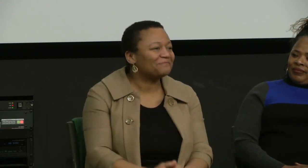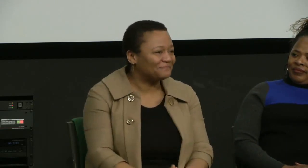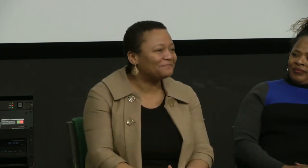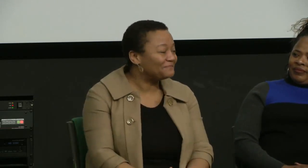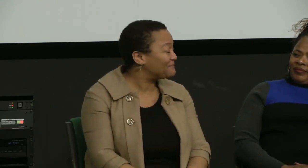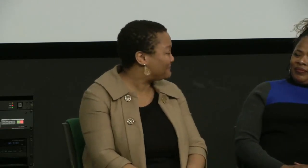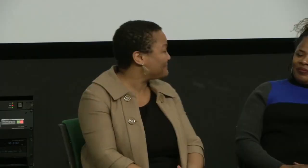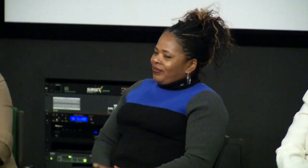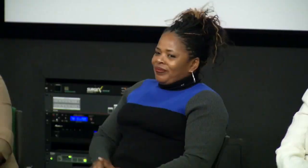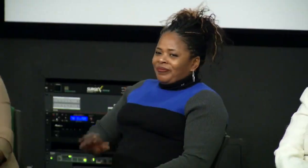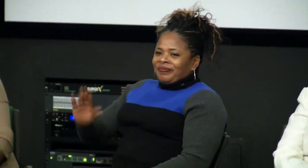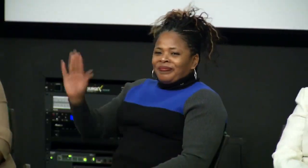University.